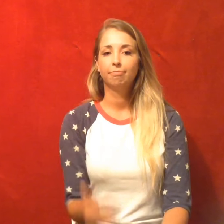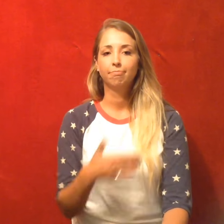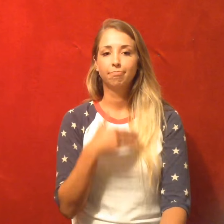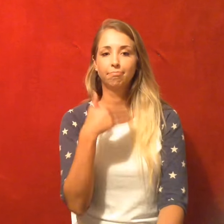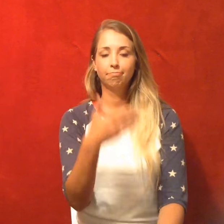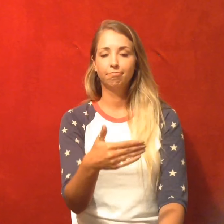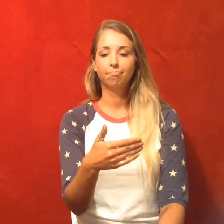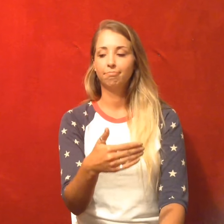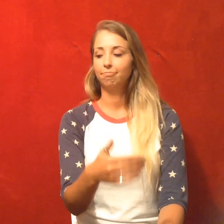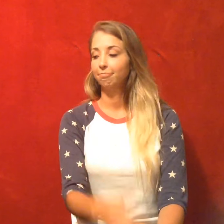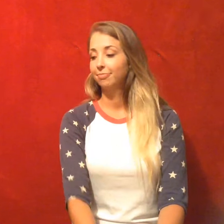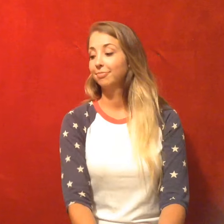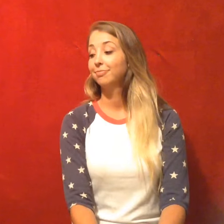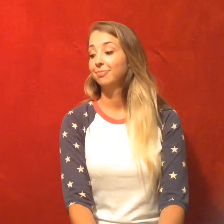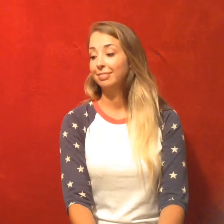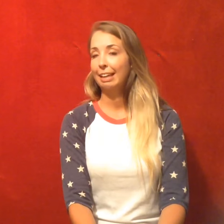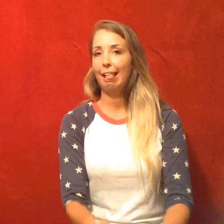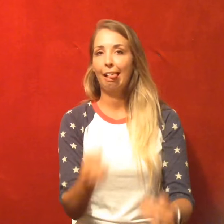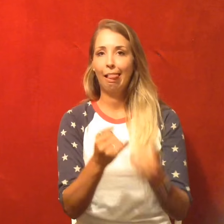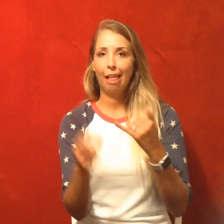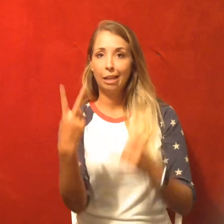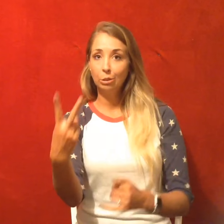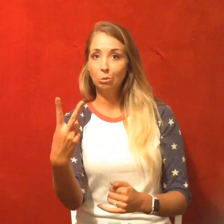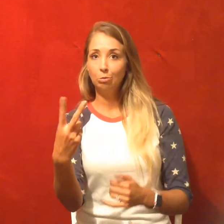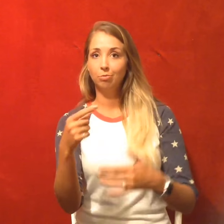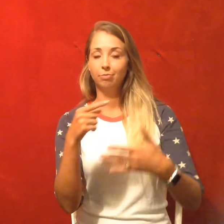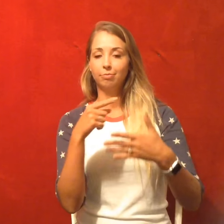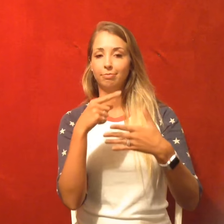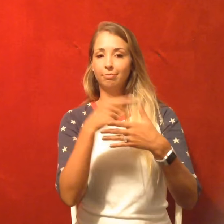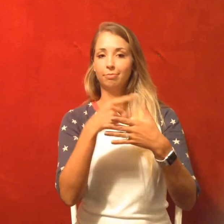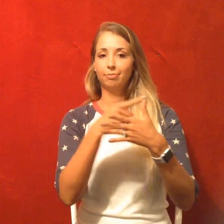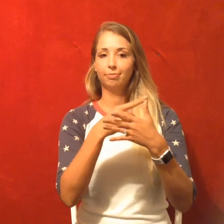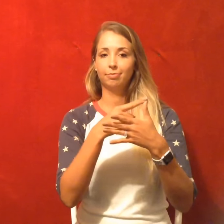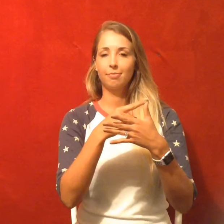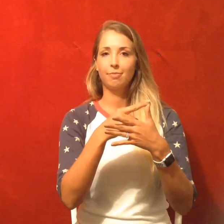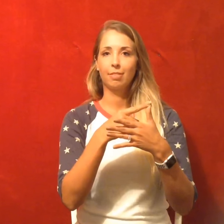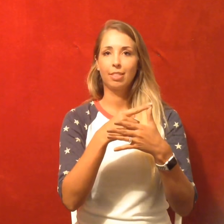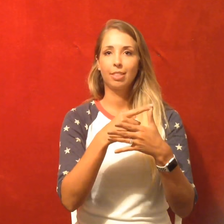along. We're down to the final two. And some two key issues. So very exciting.